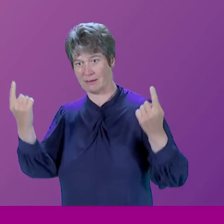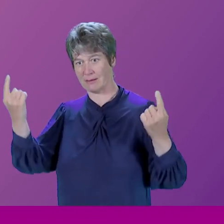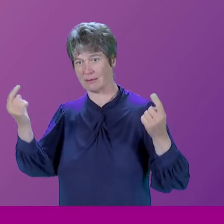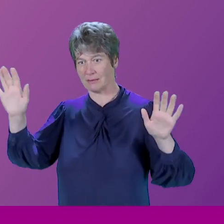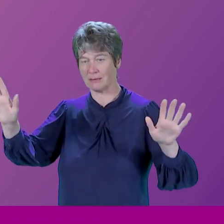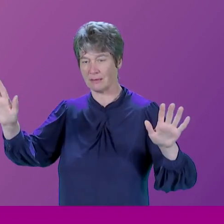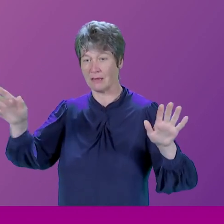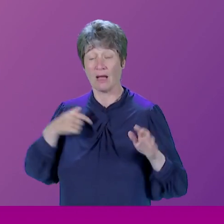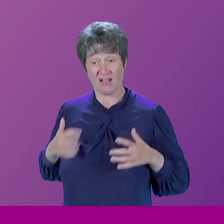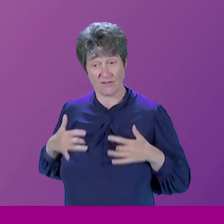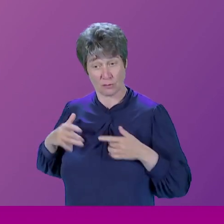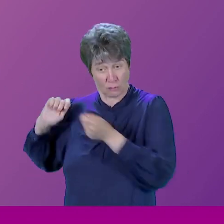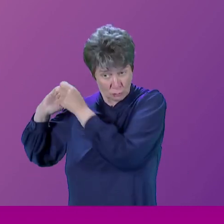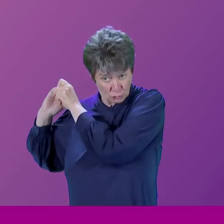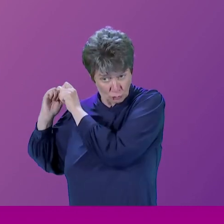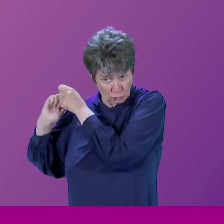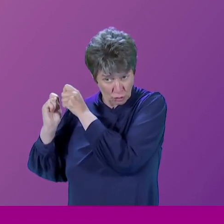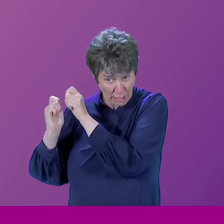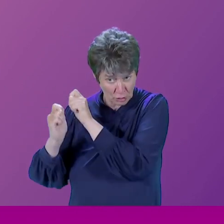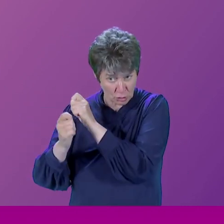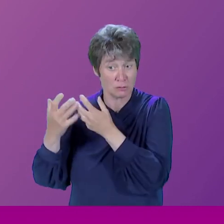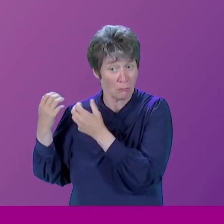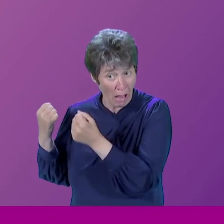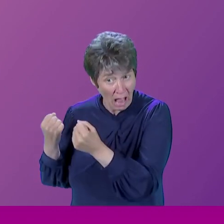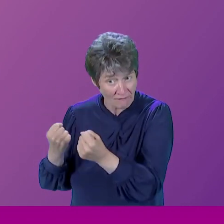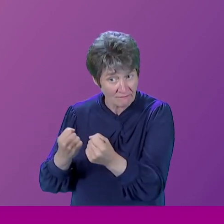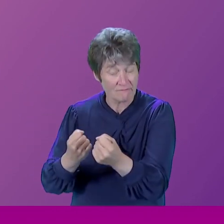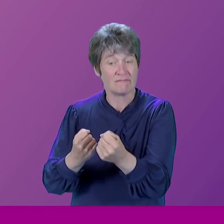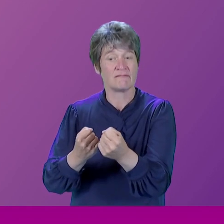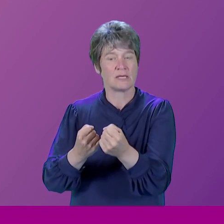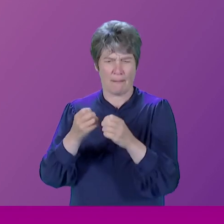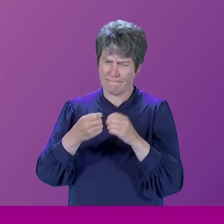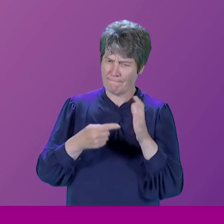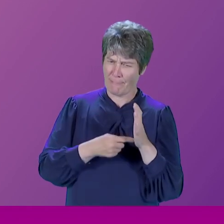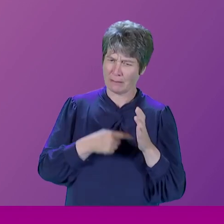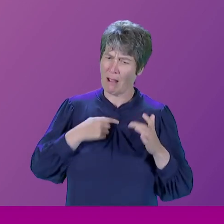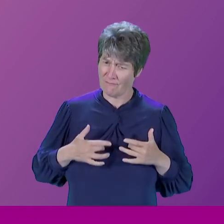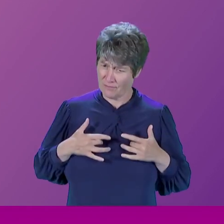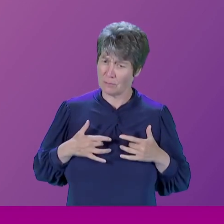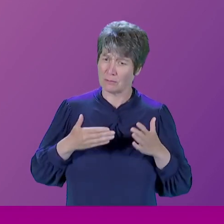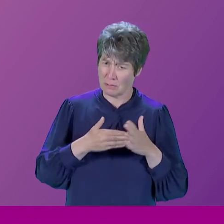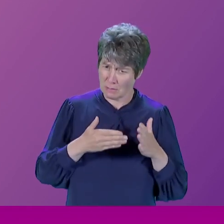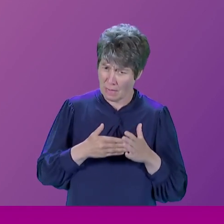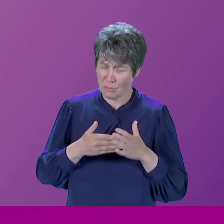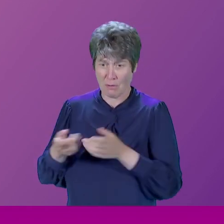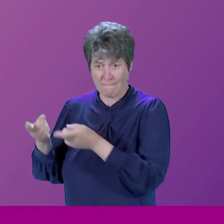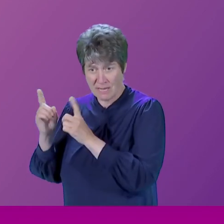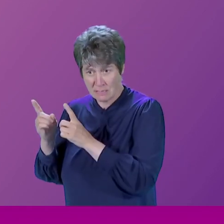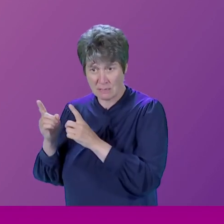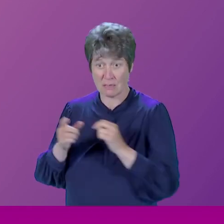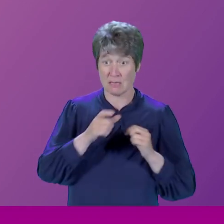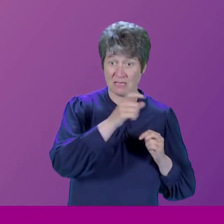changed. But I don't think there's so much has changed that you couldn't have a proper working relationship between ministers and civil servants.